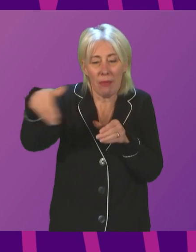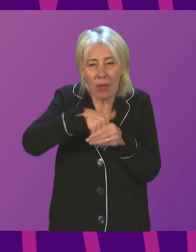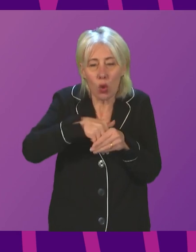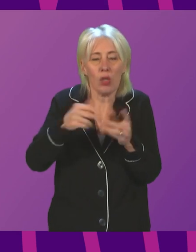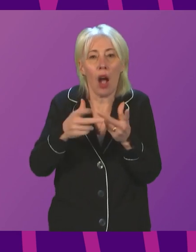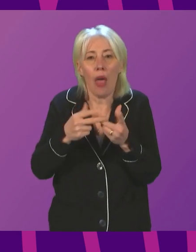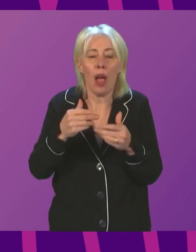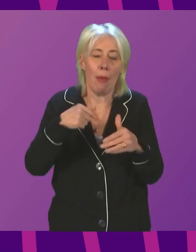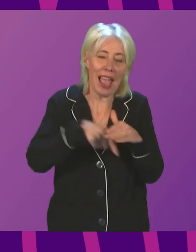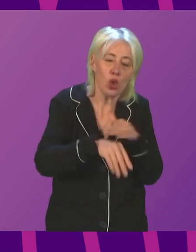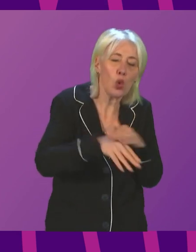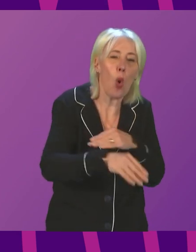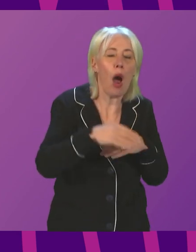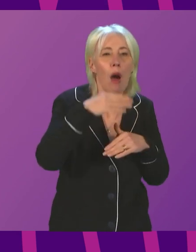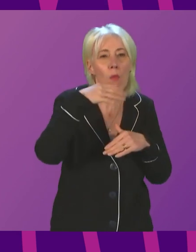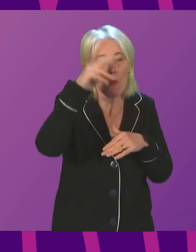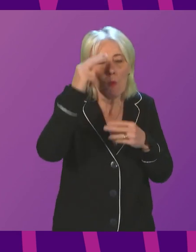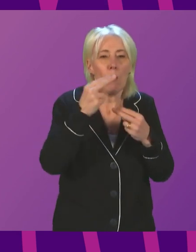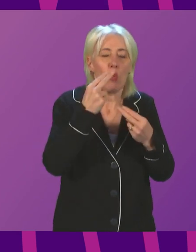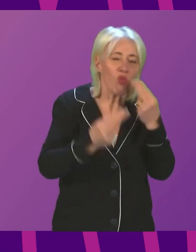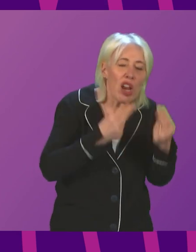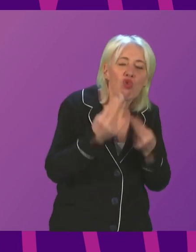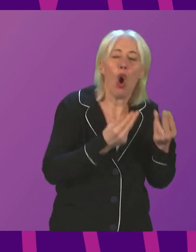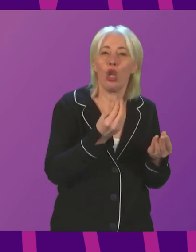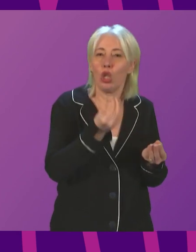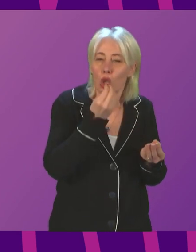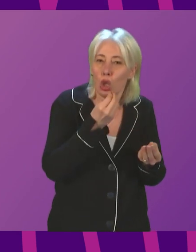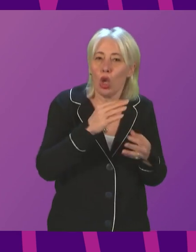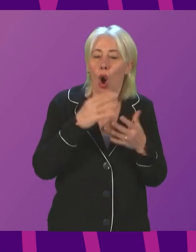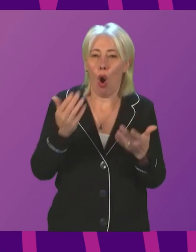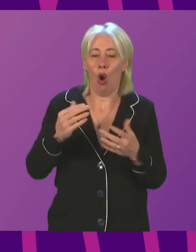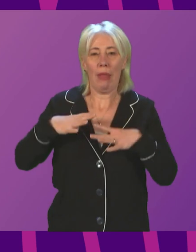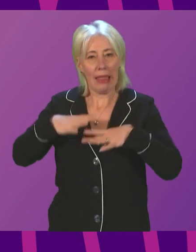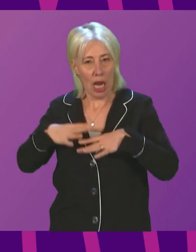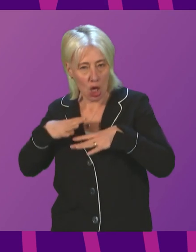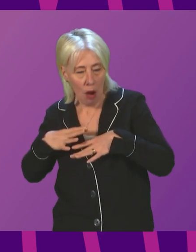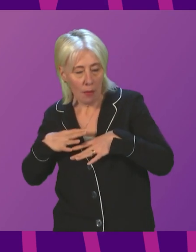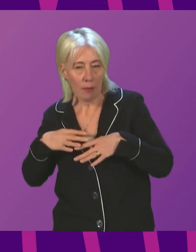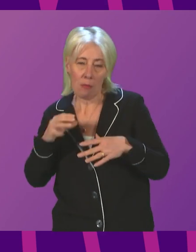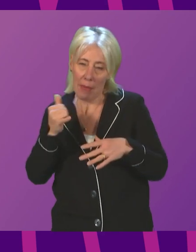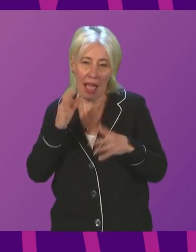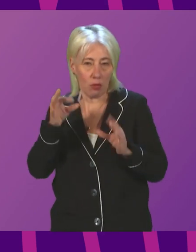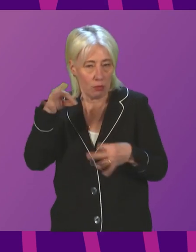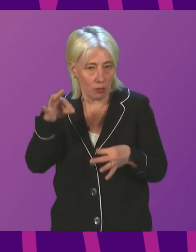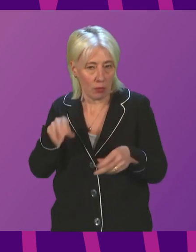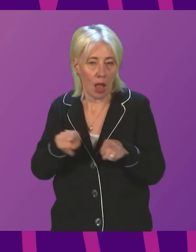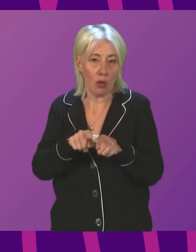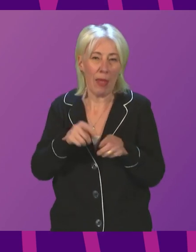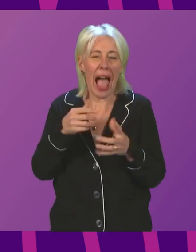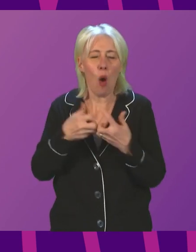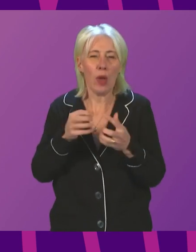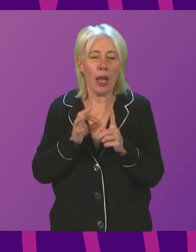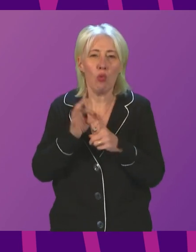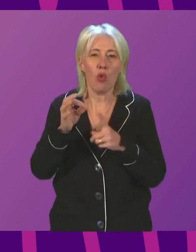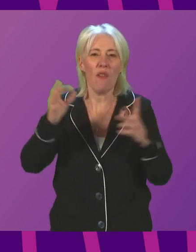hospitality and leisure settings. Among other possible interventions, we are exploring how we can help improve ventilation,